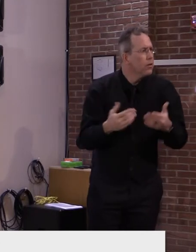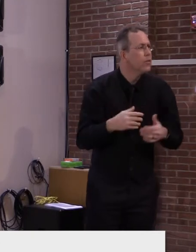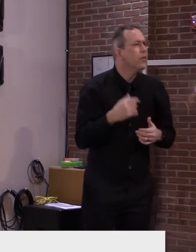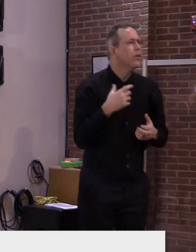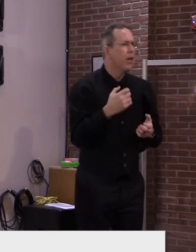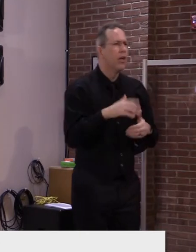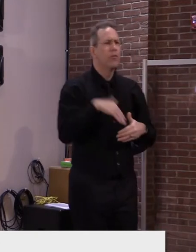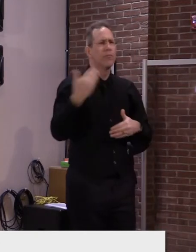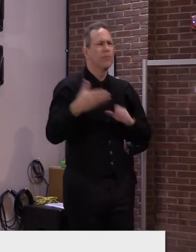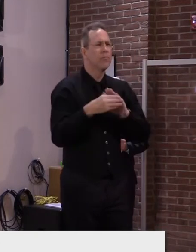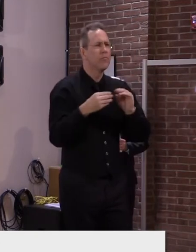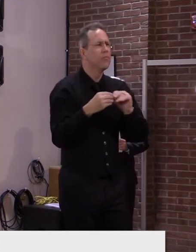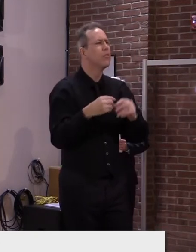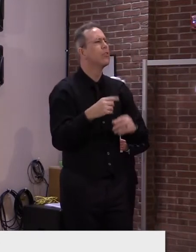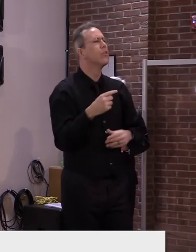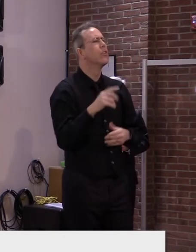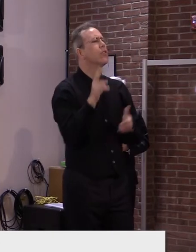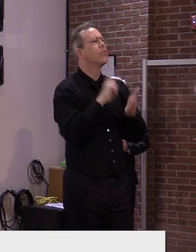update.